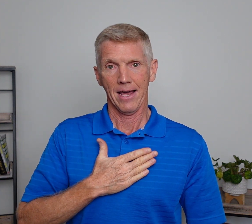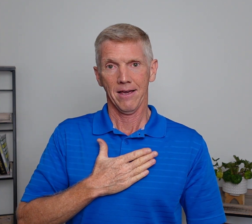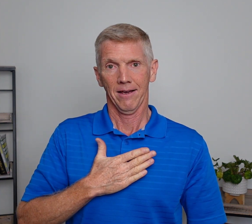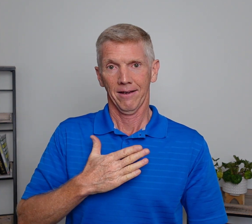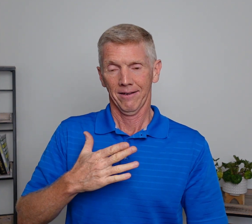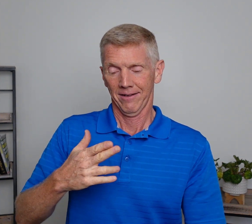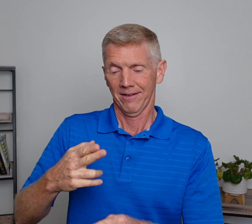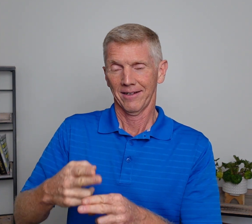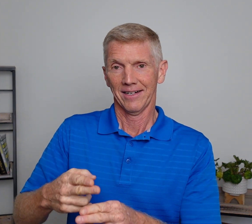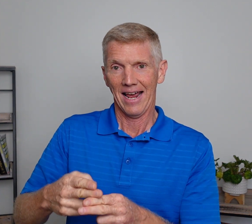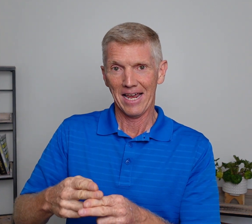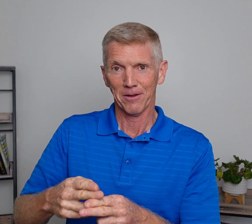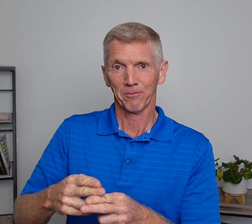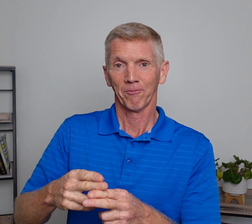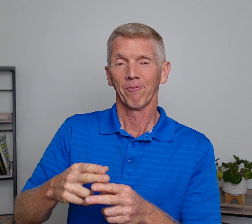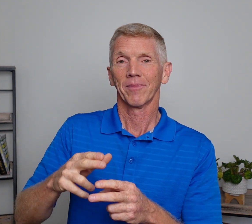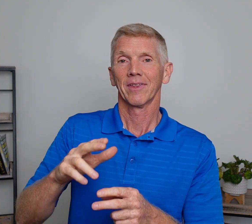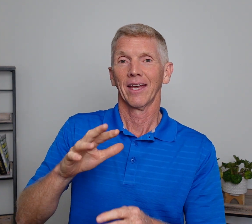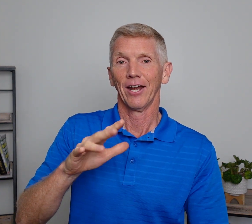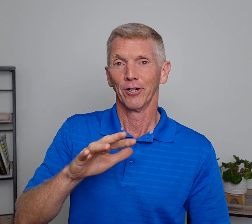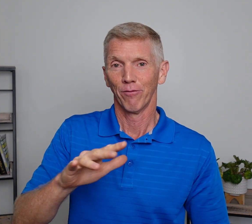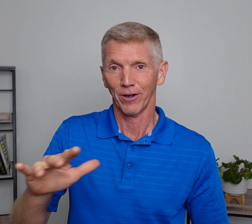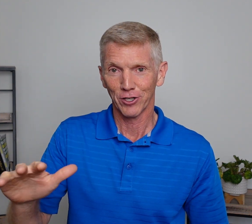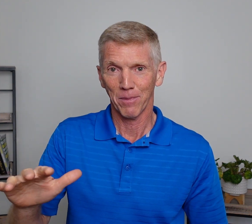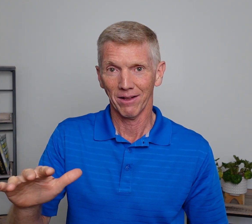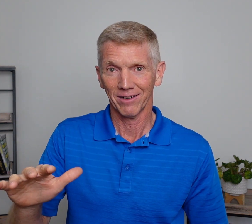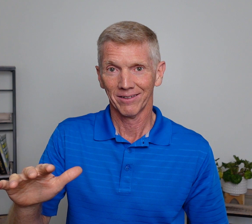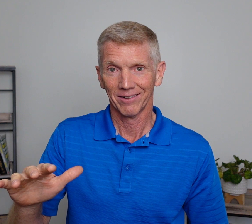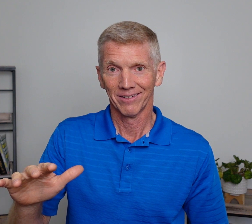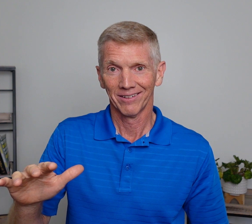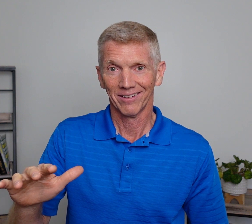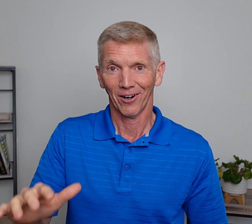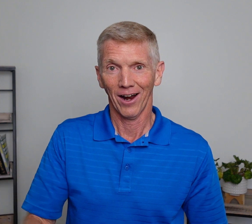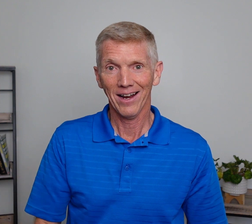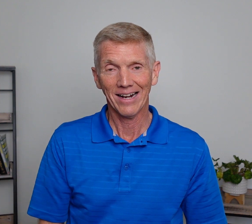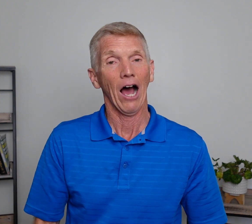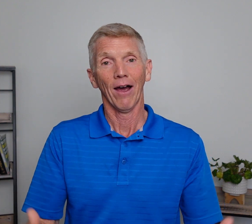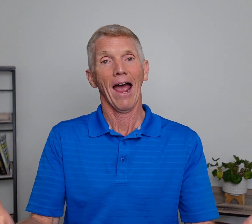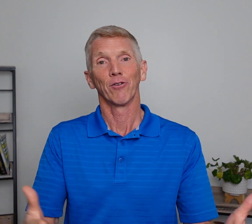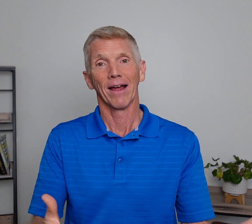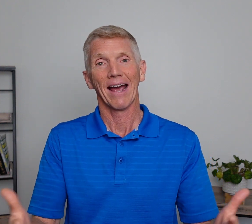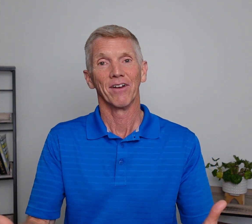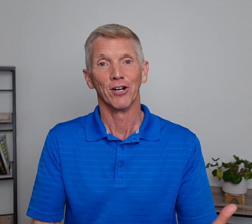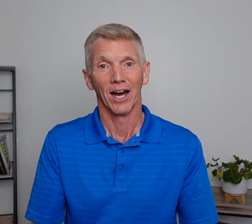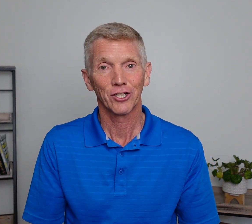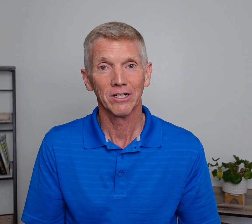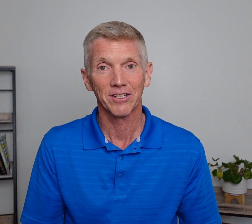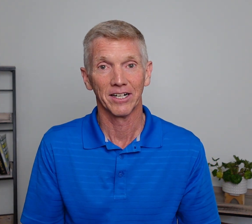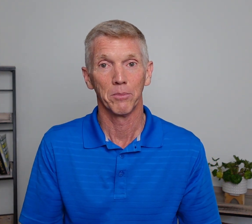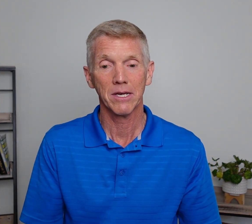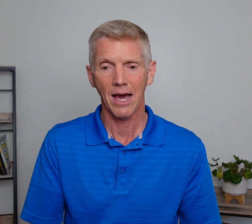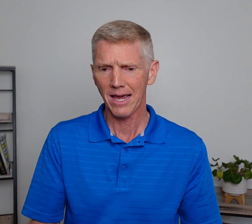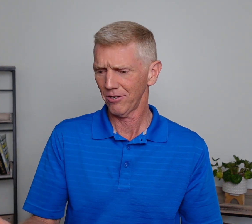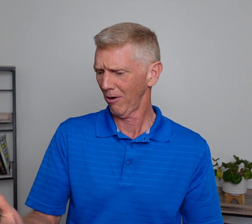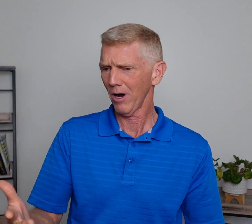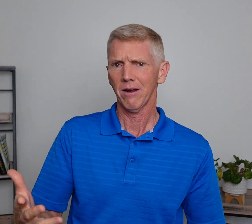name, and you're going to fingerspell it, all right? Now, after that kind of introduction, it's going to be, hey, you know what?